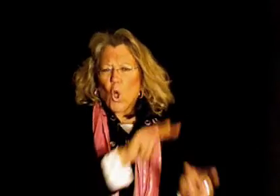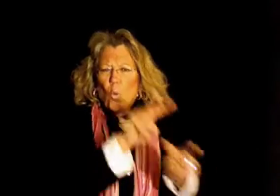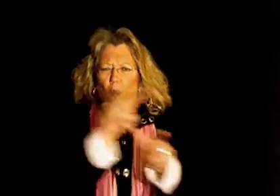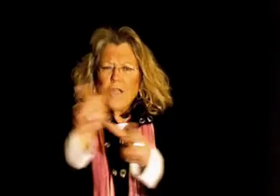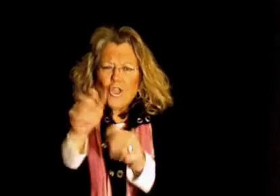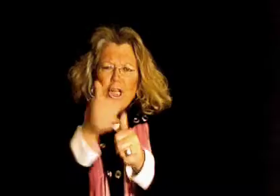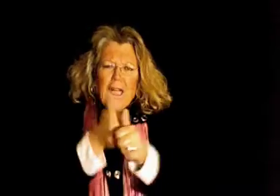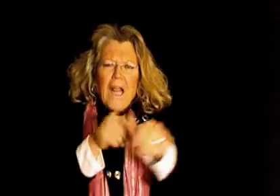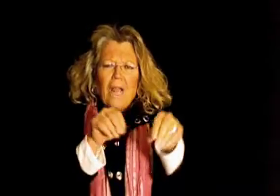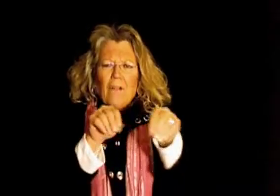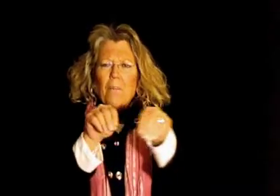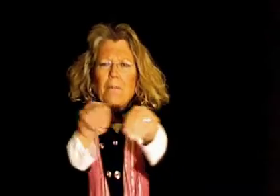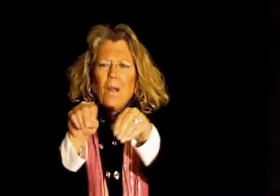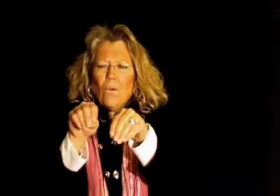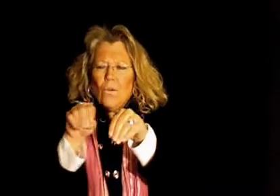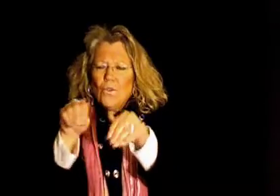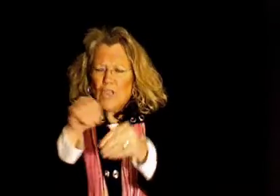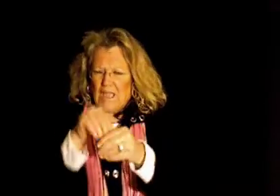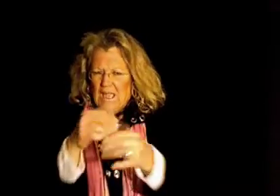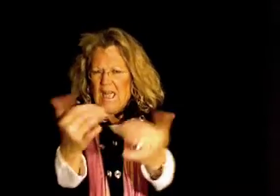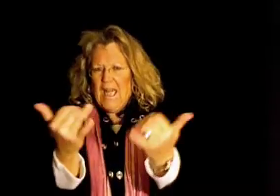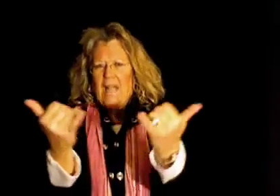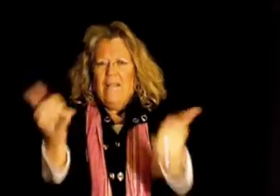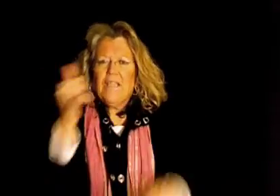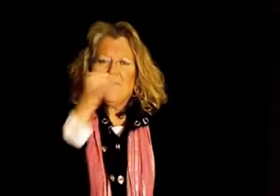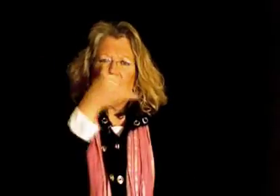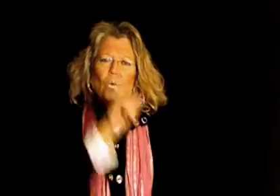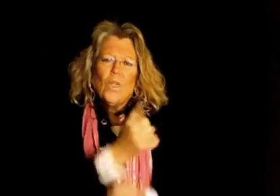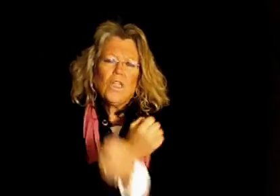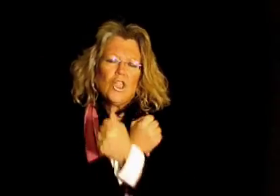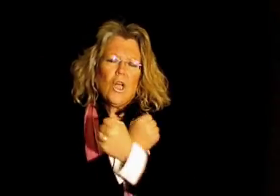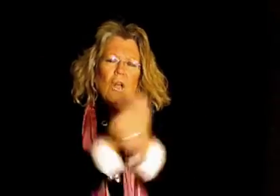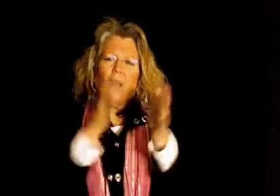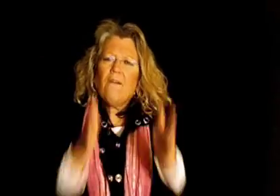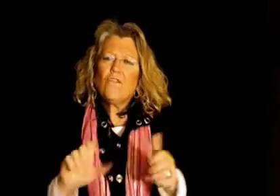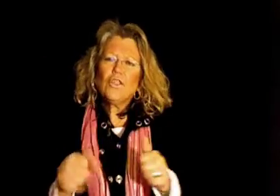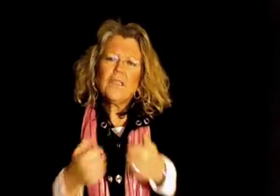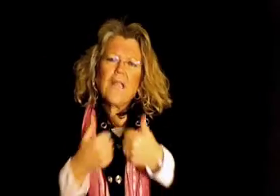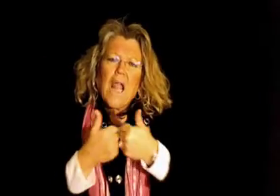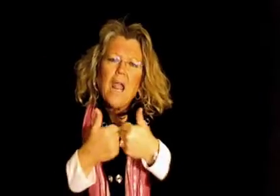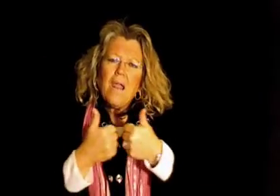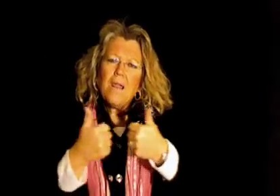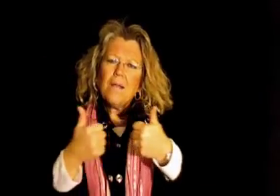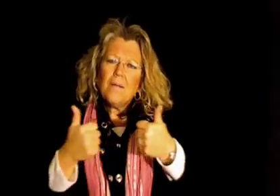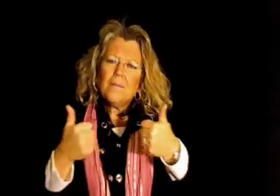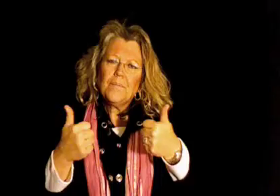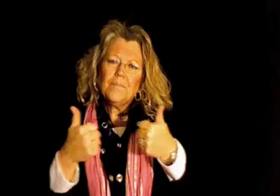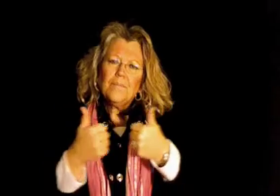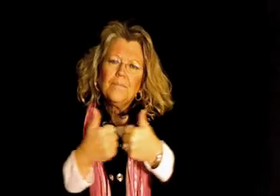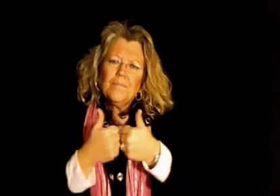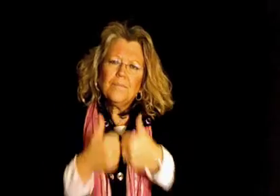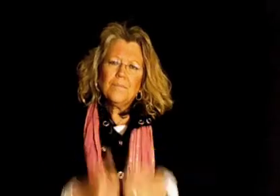Watching every motion in this foolish, love is gay